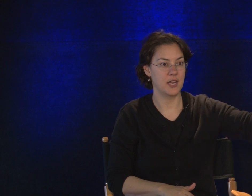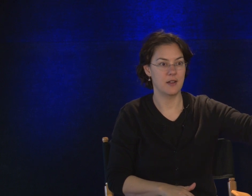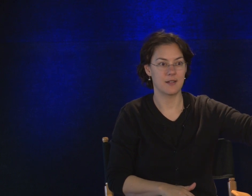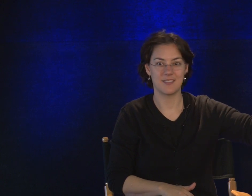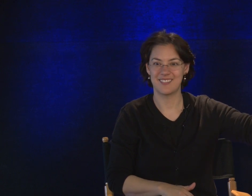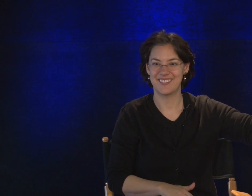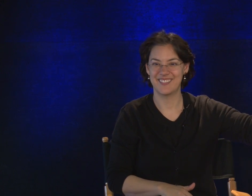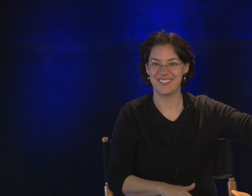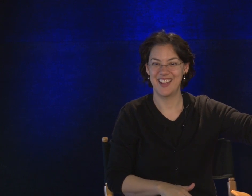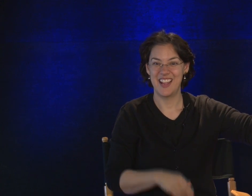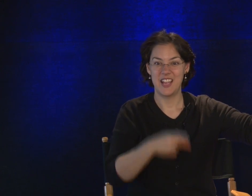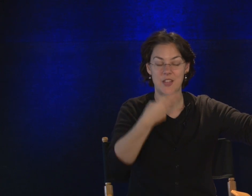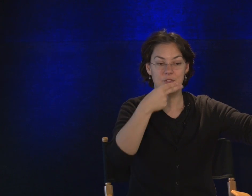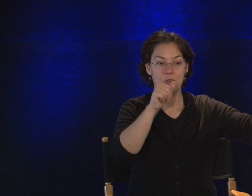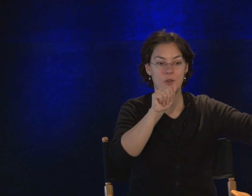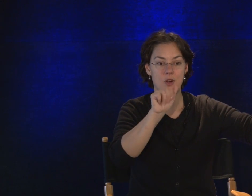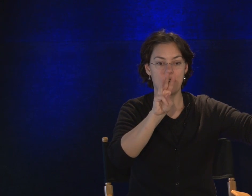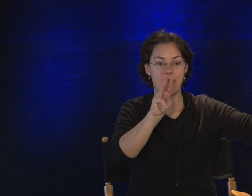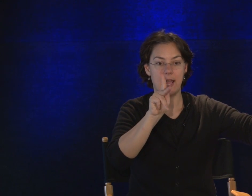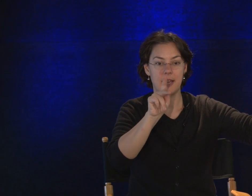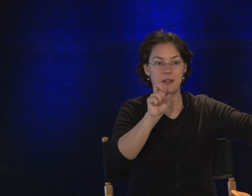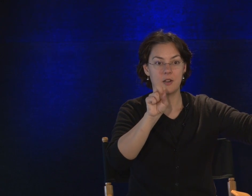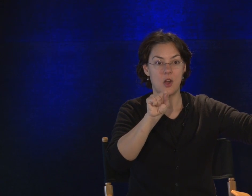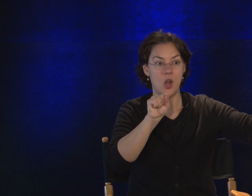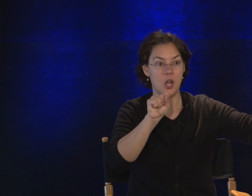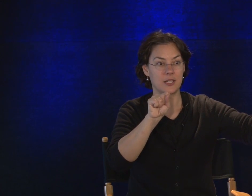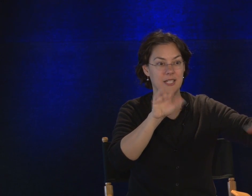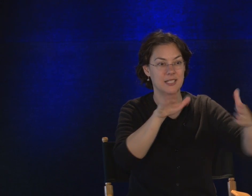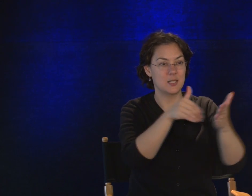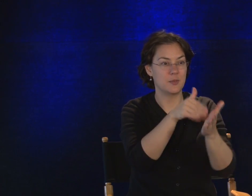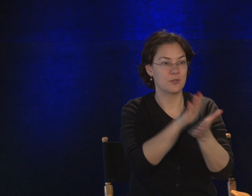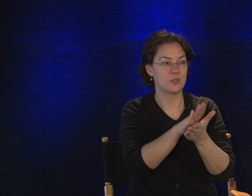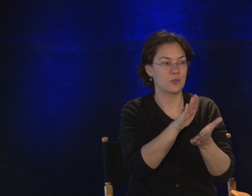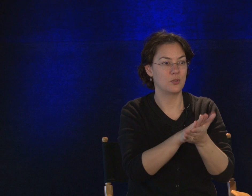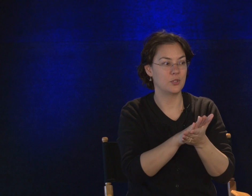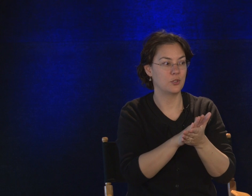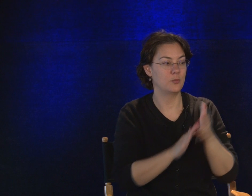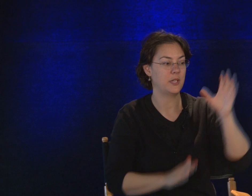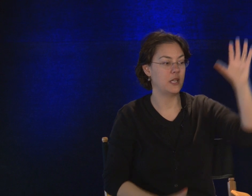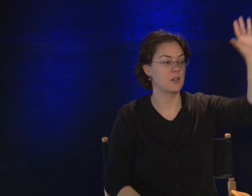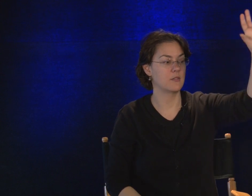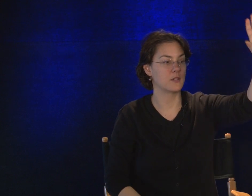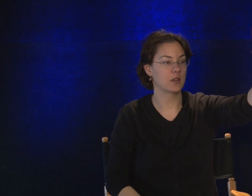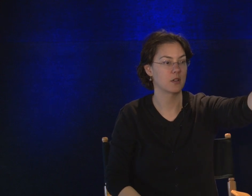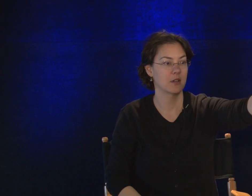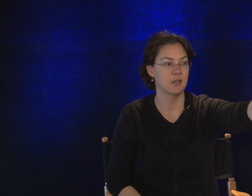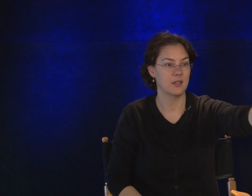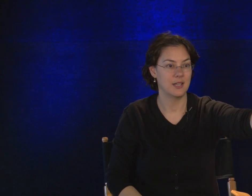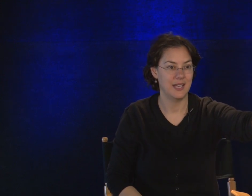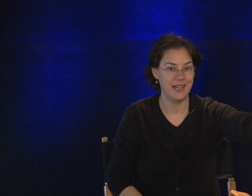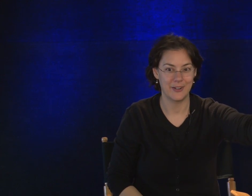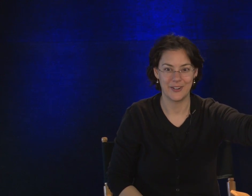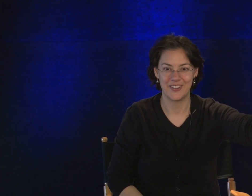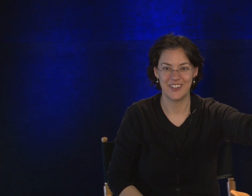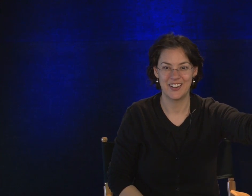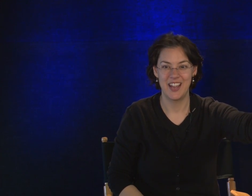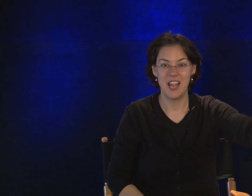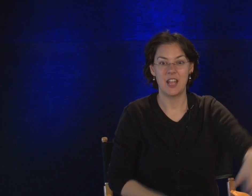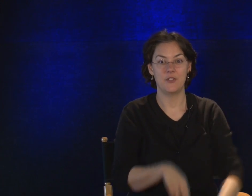here. If you are at Hawkins Middle School, you'll be over here. If